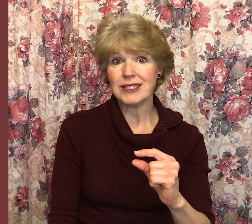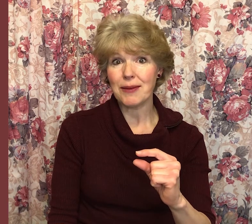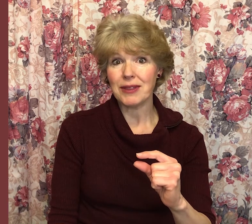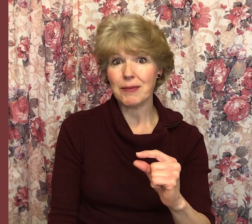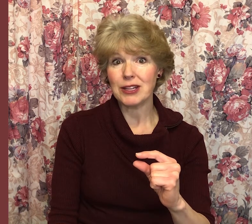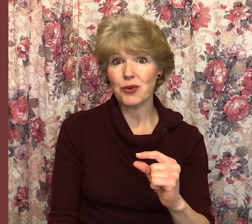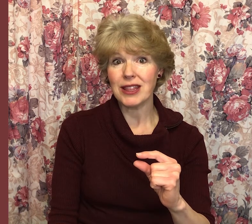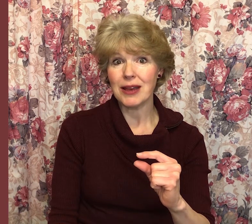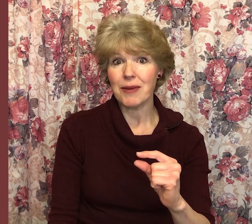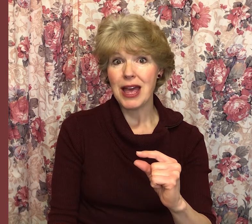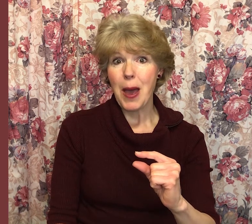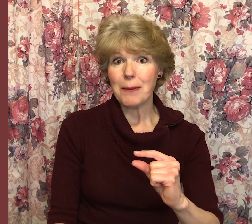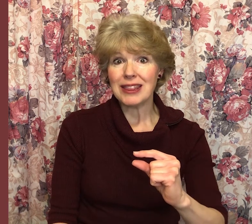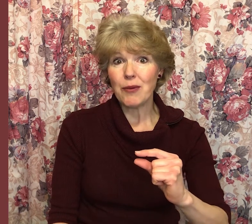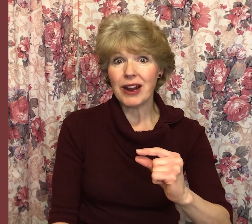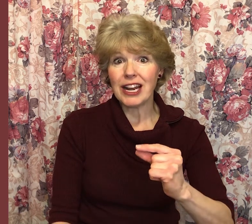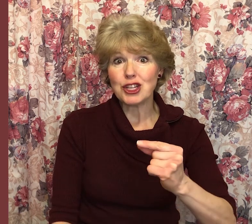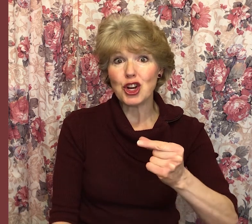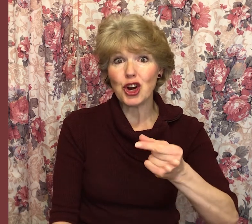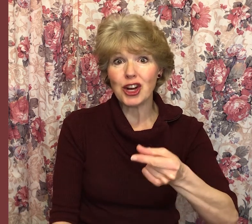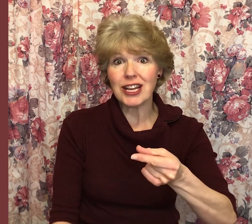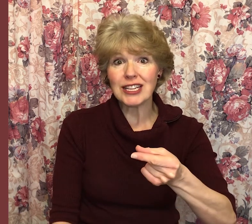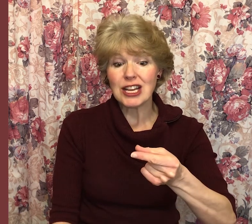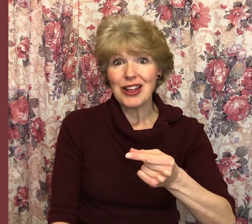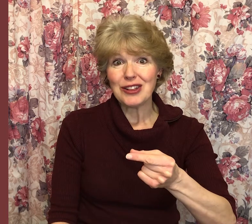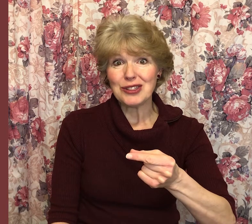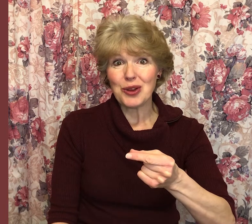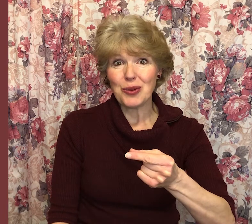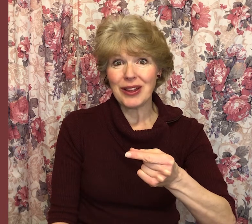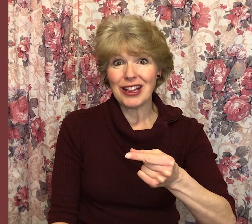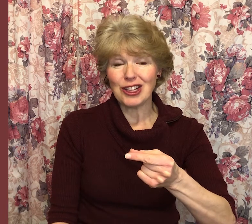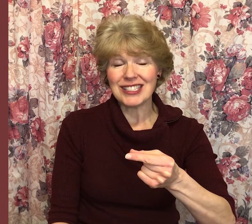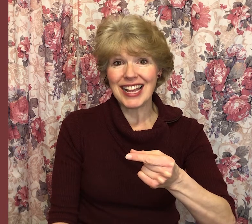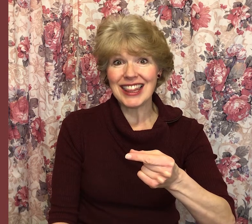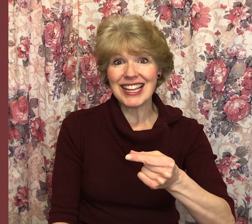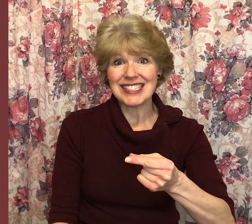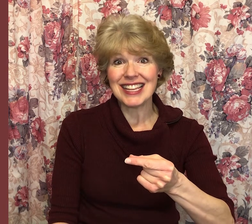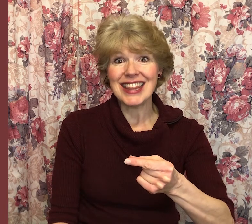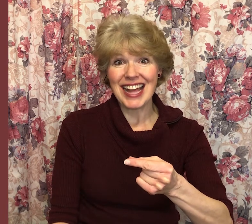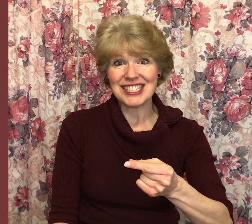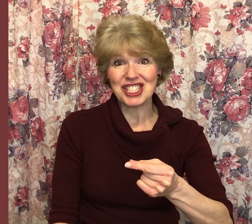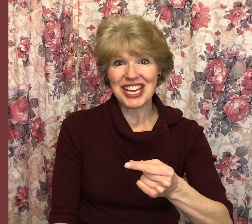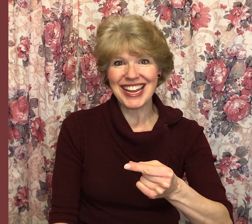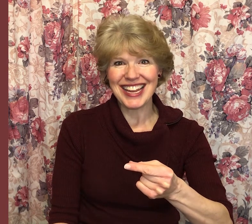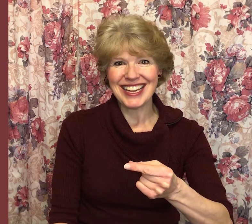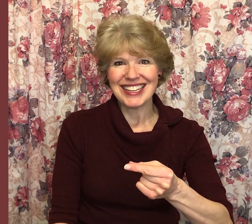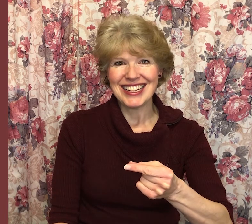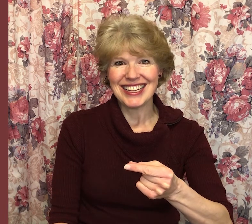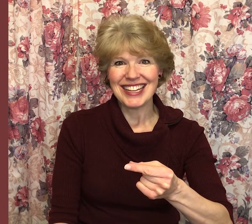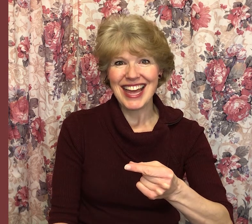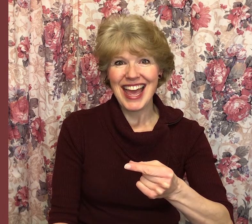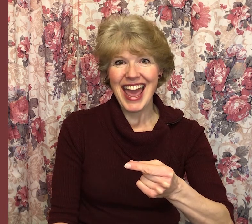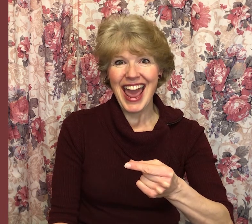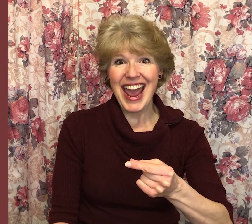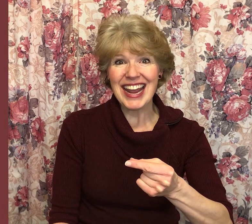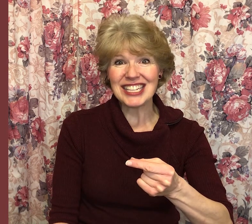something between them, but then we're going to turn it. So it looks like this. That's G. H